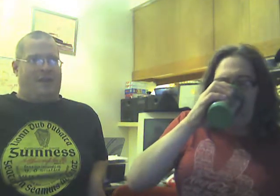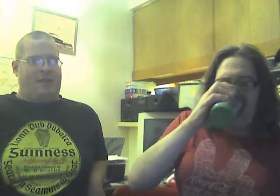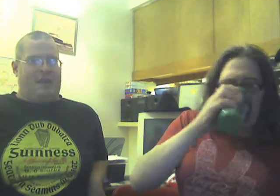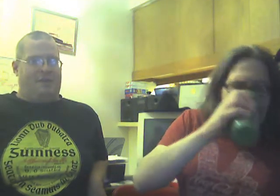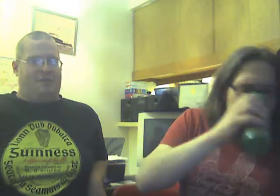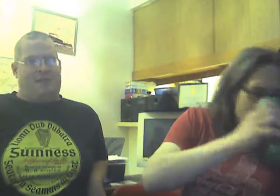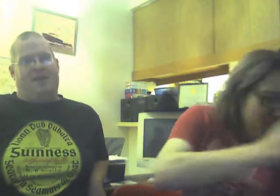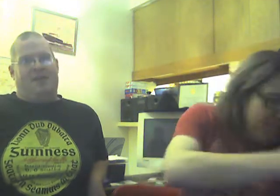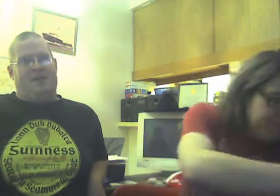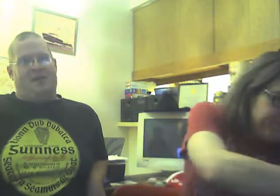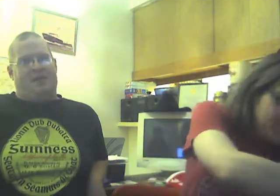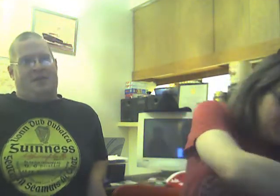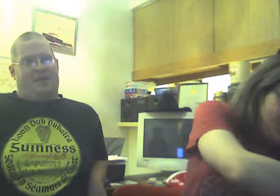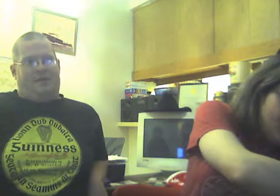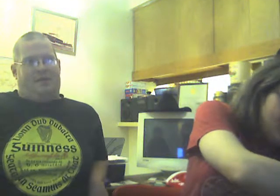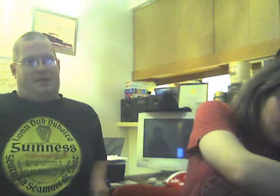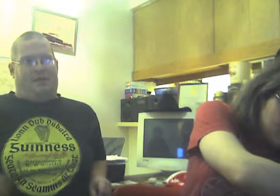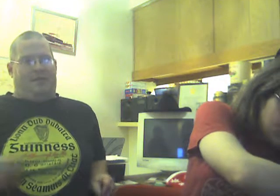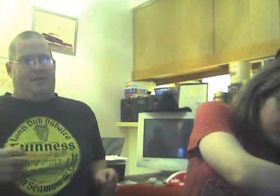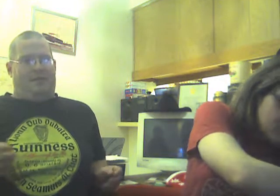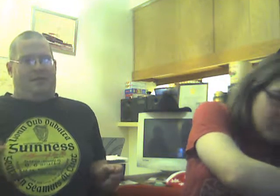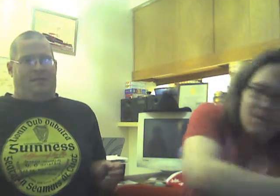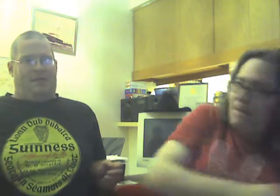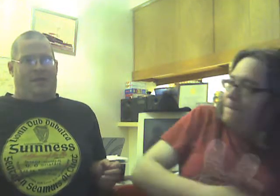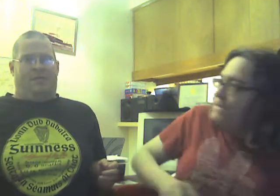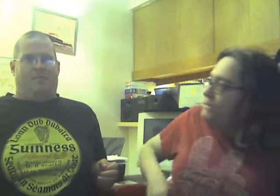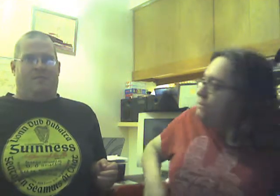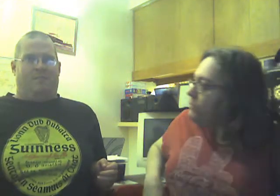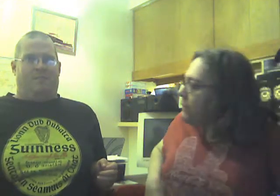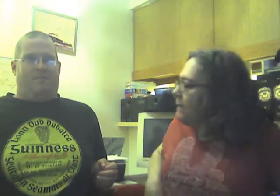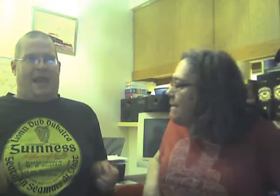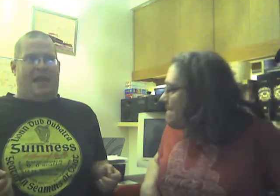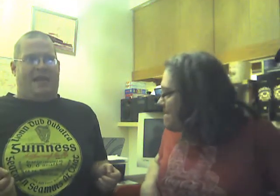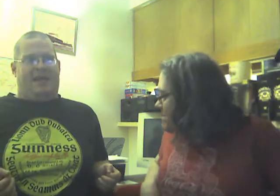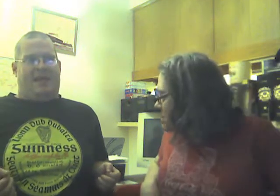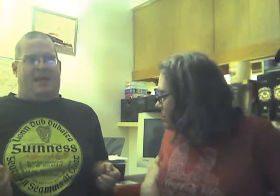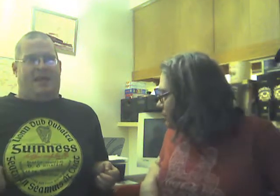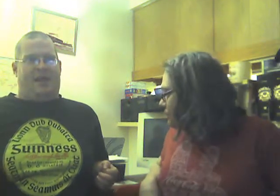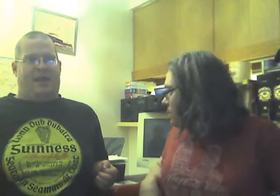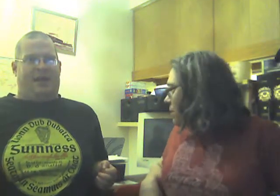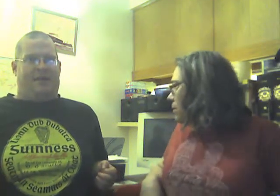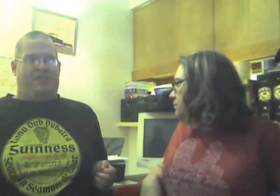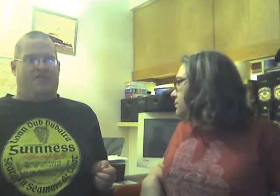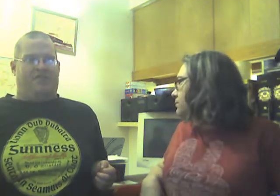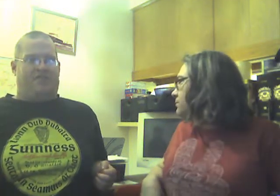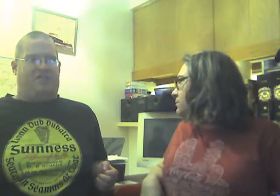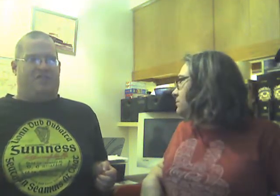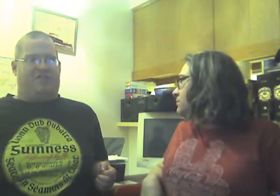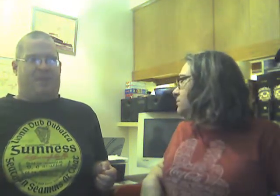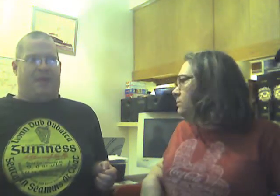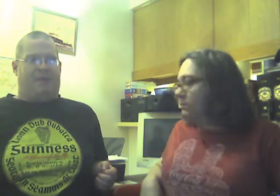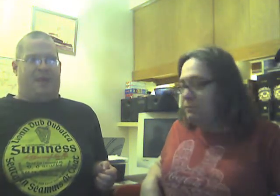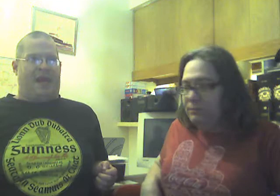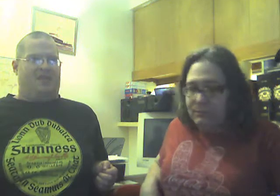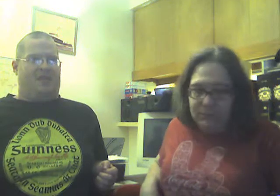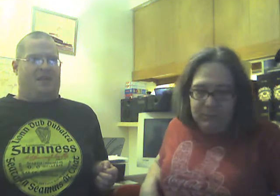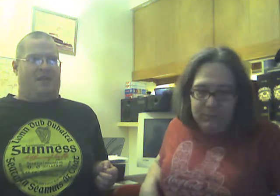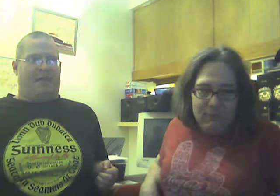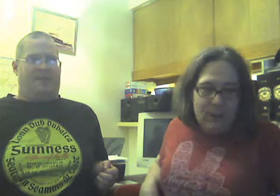line between, you know, hating and just speaking passionately about